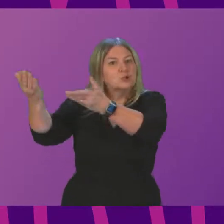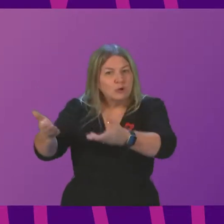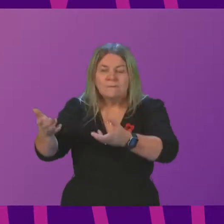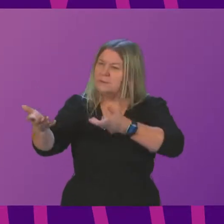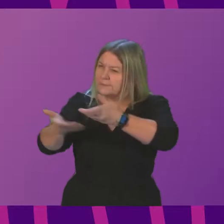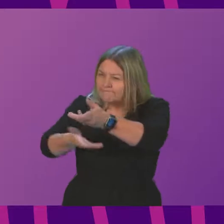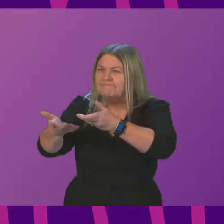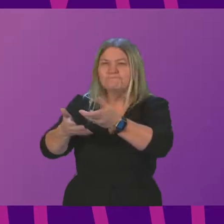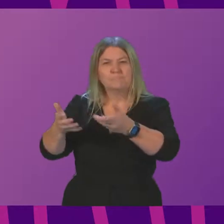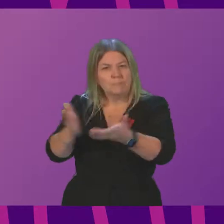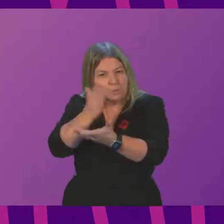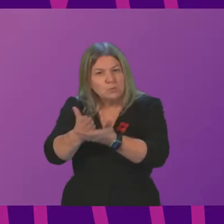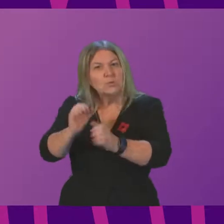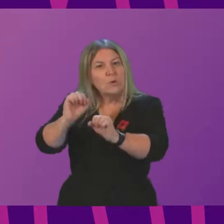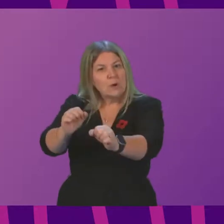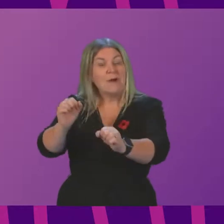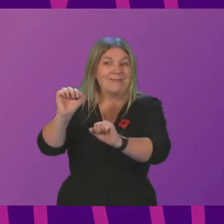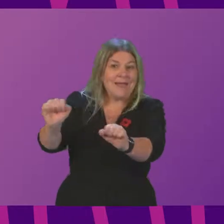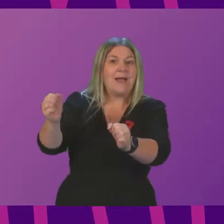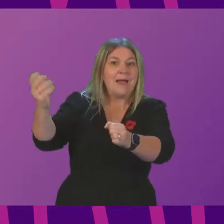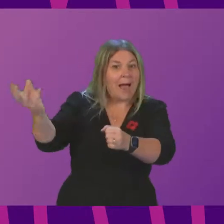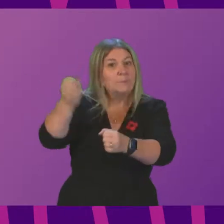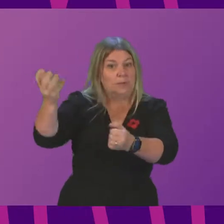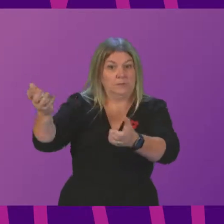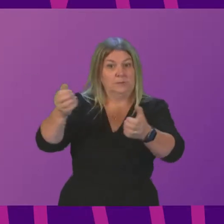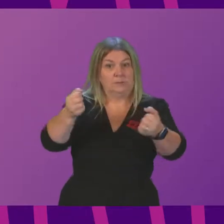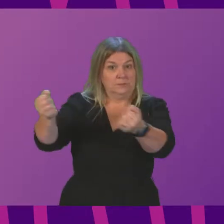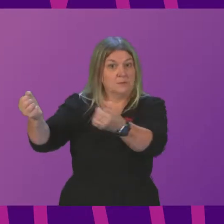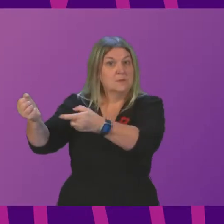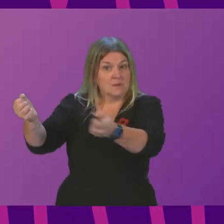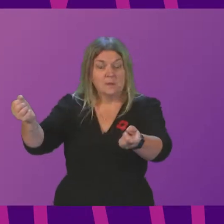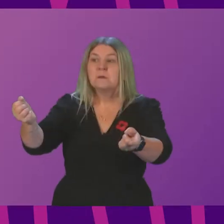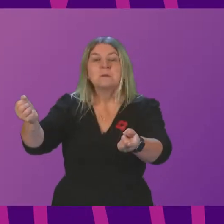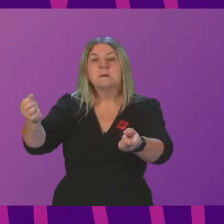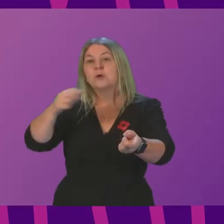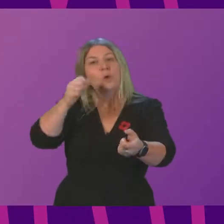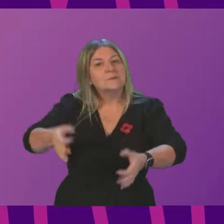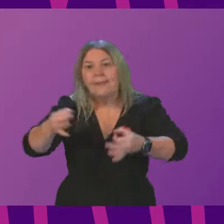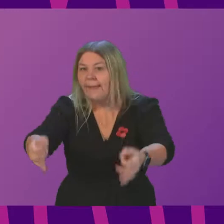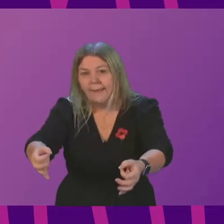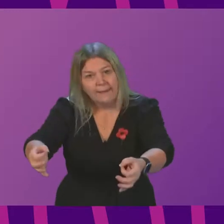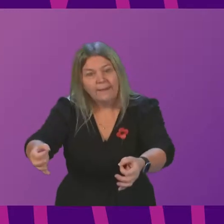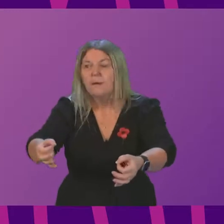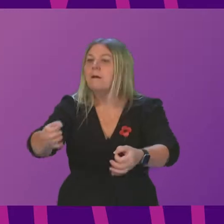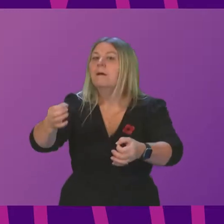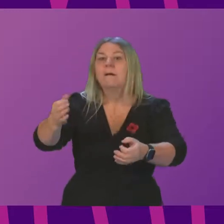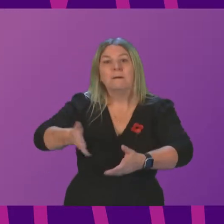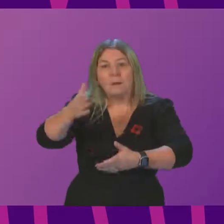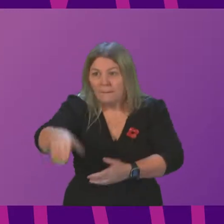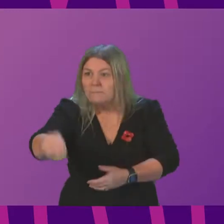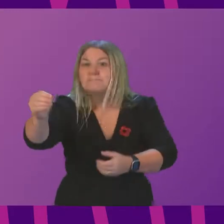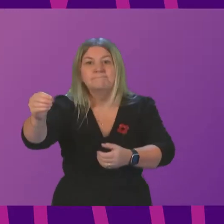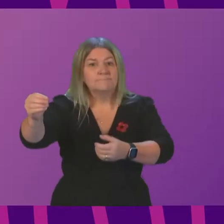ambulances are operating in an efficient and an effective way so they are not delayed by congestion